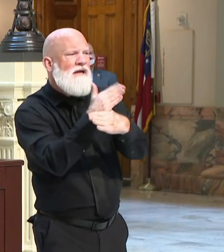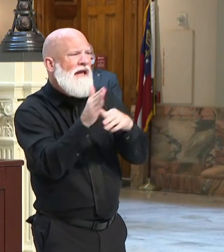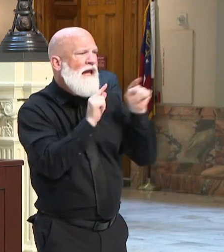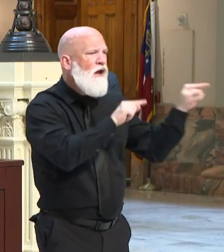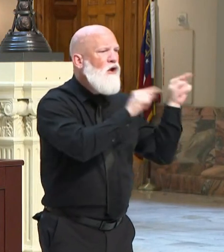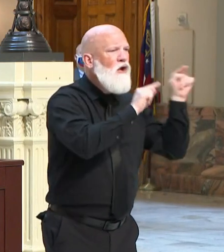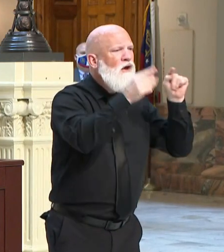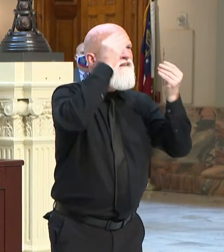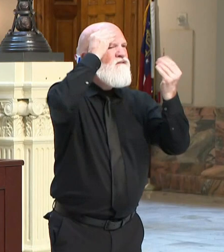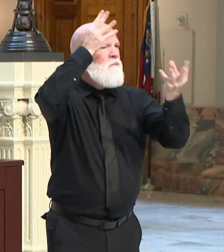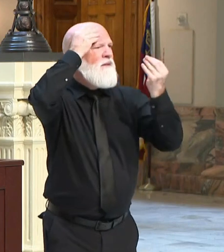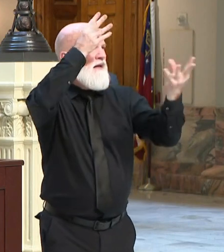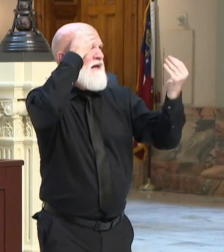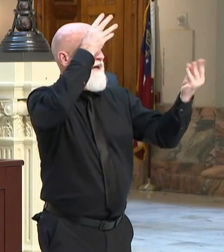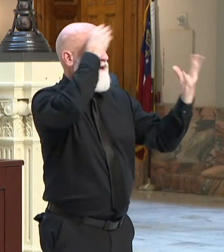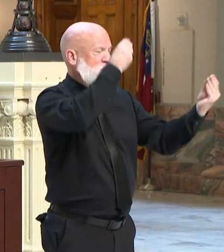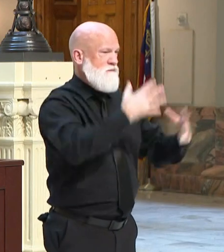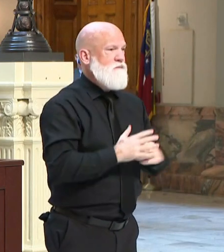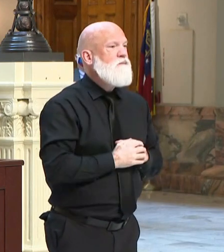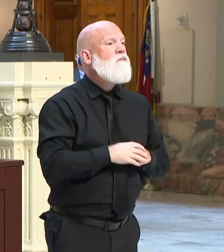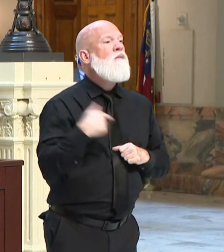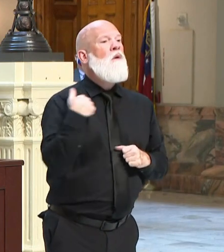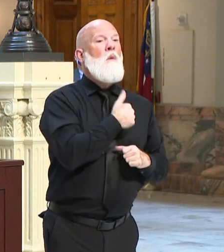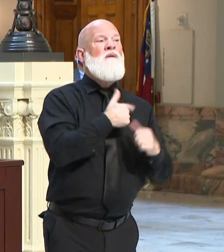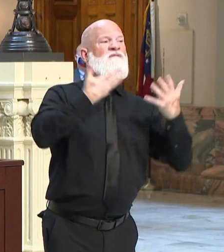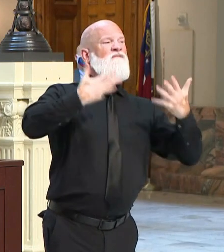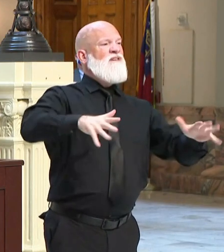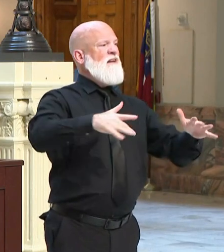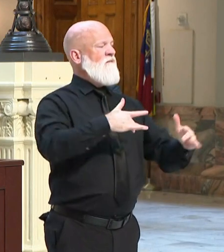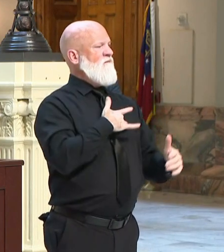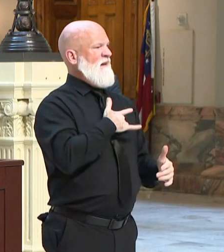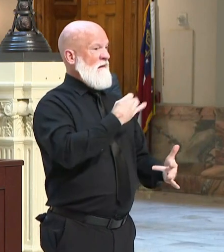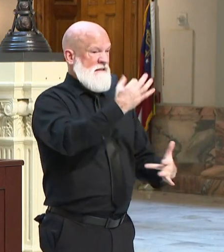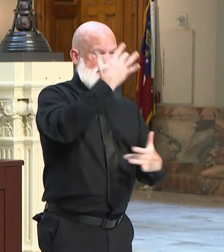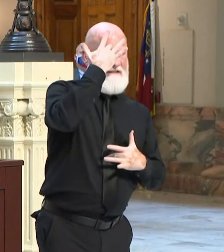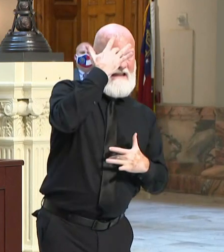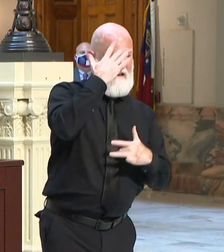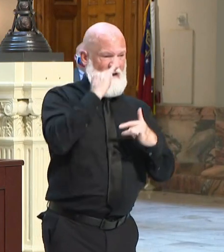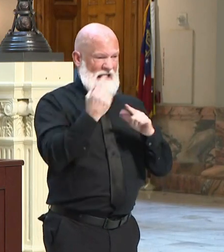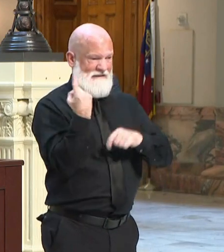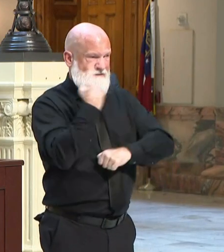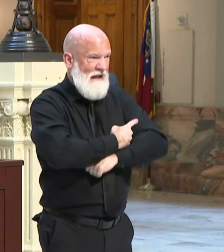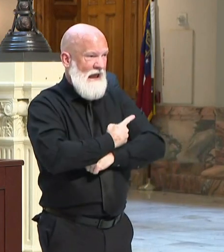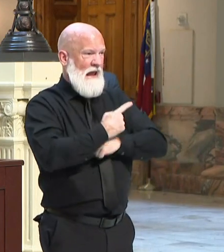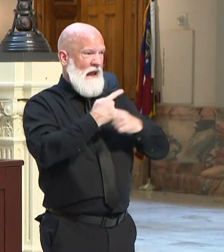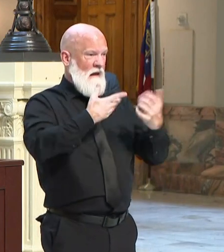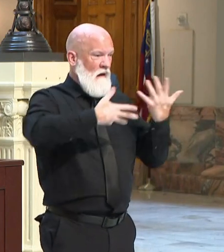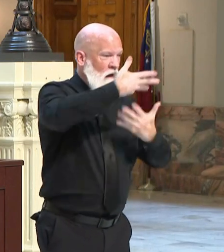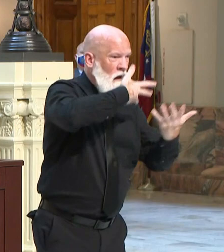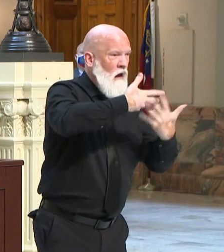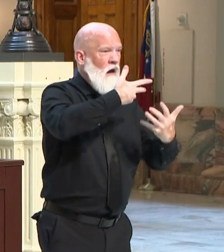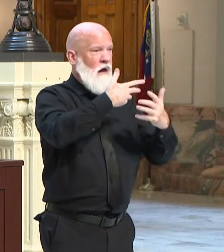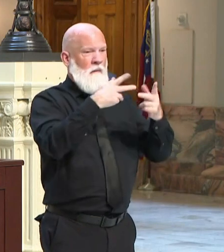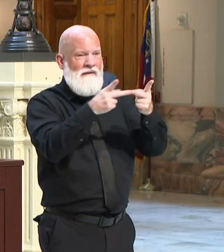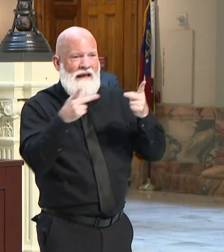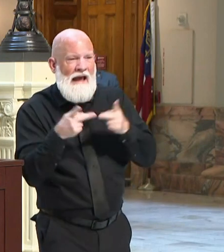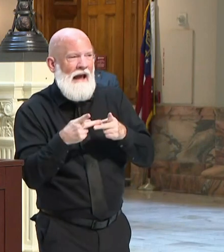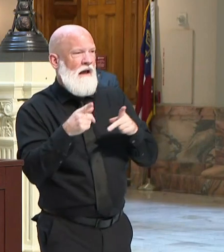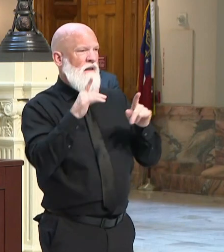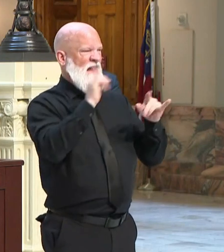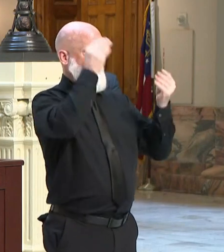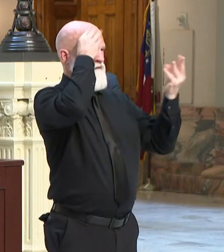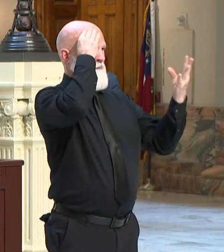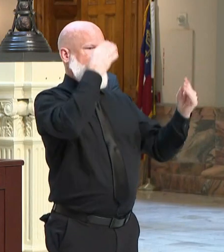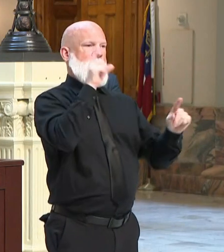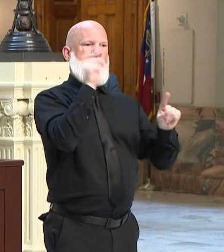in vulnerable populations, but also all these variants will be followed up very, very closely. And we